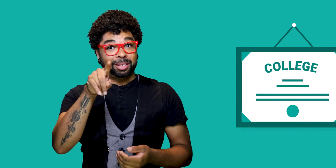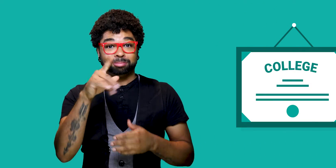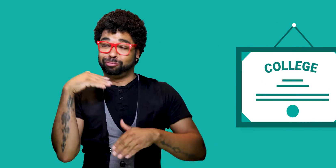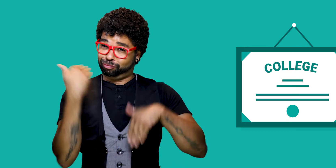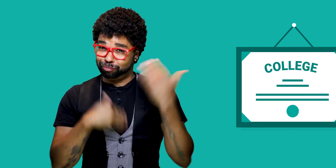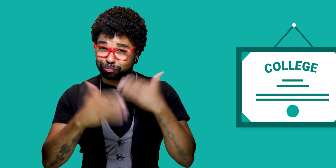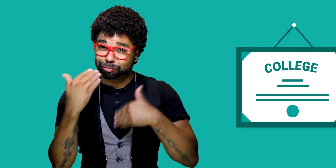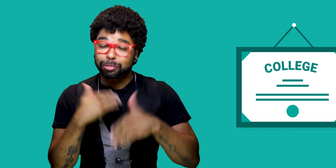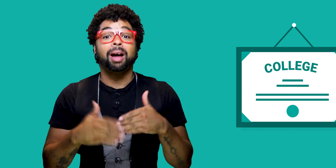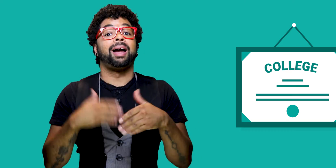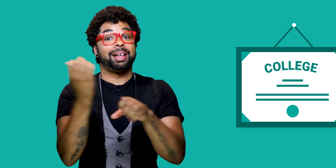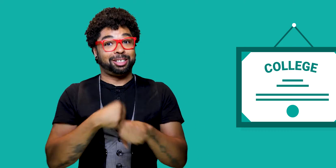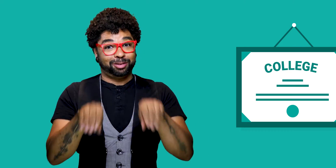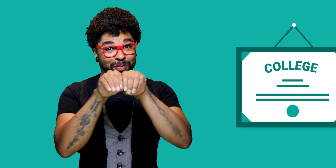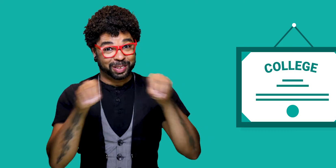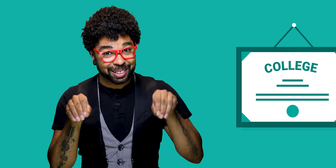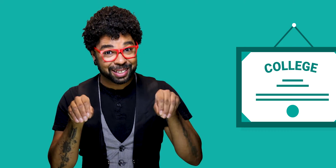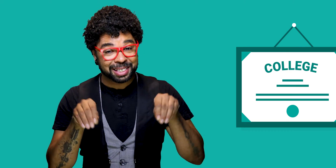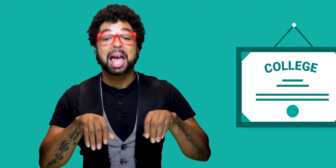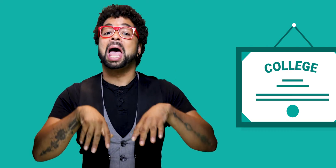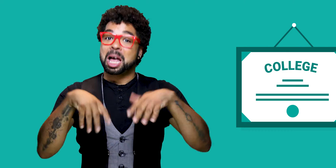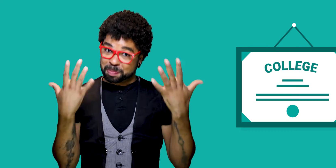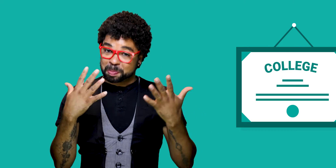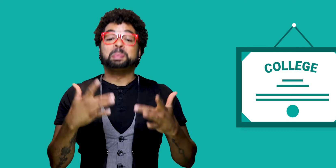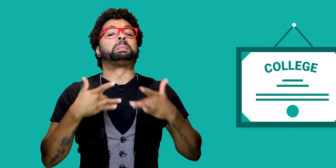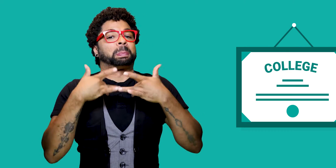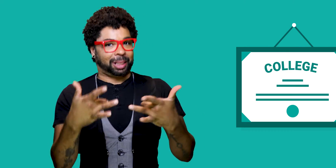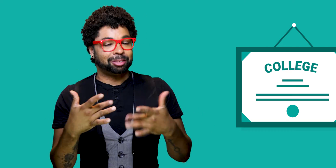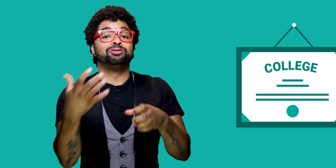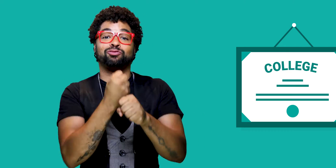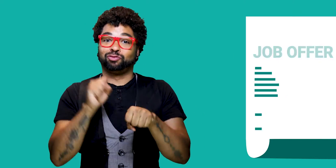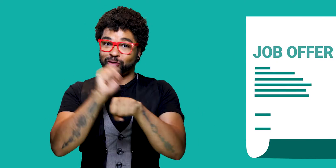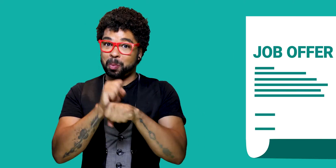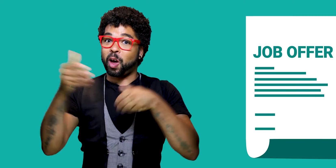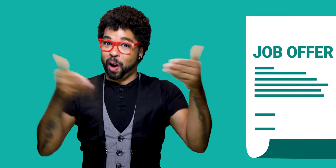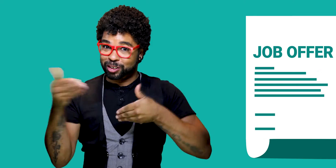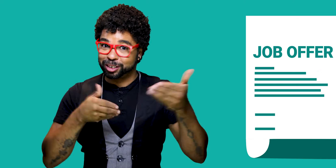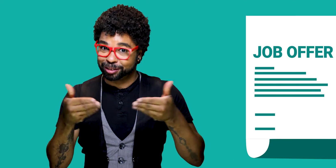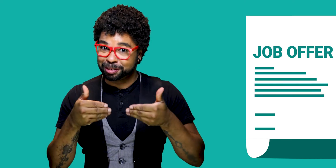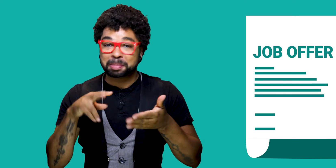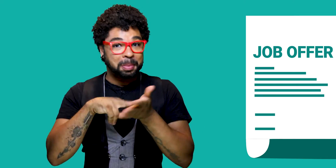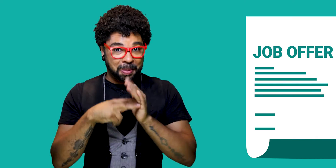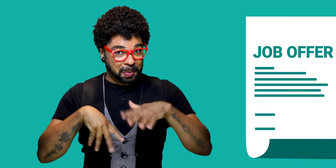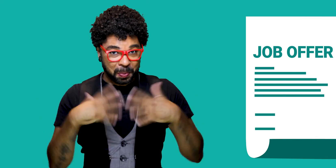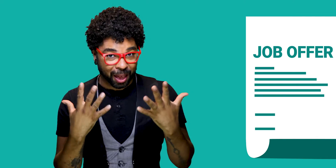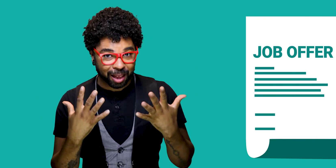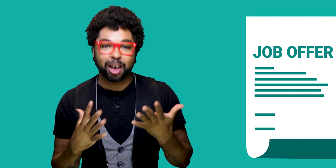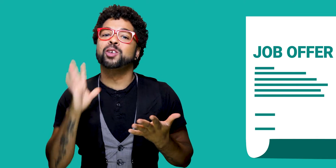Continuing on to receive a college degree typically leads to more job offers, which can lead to